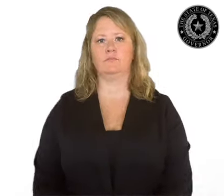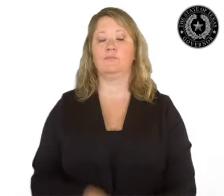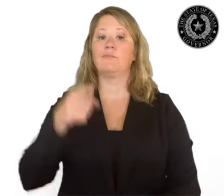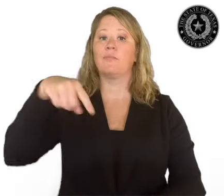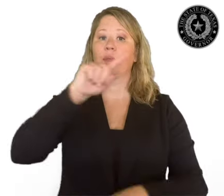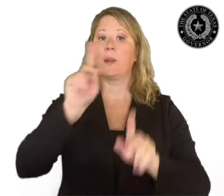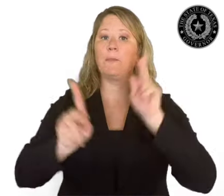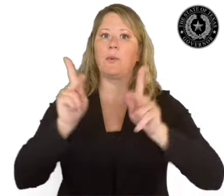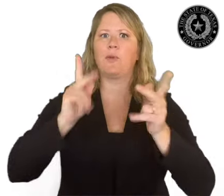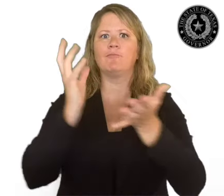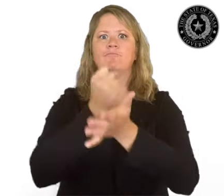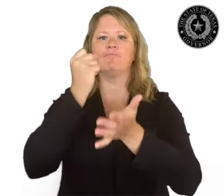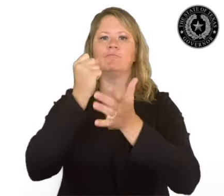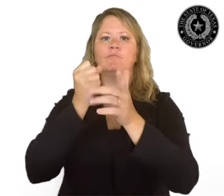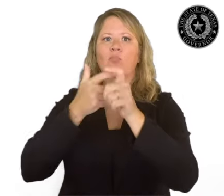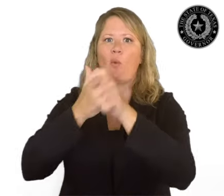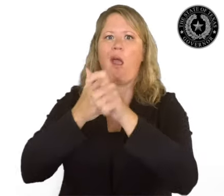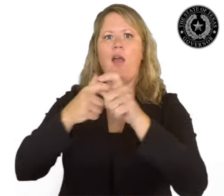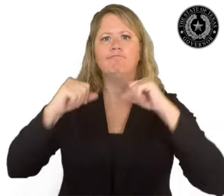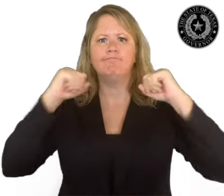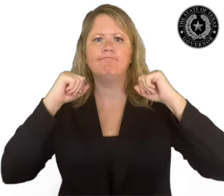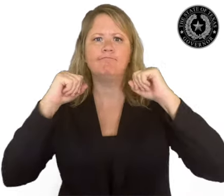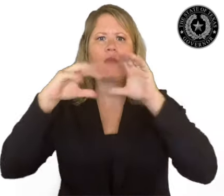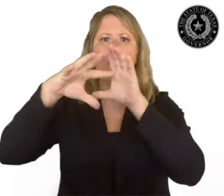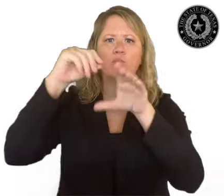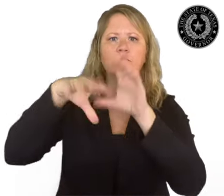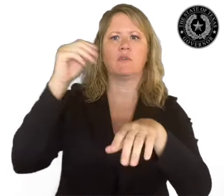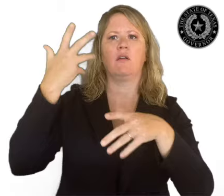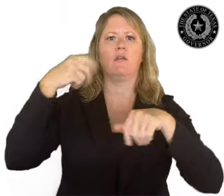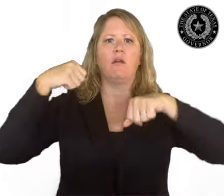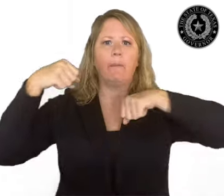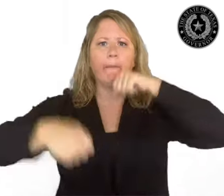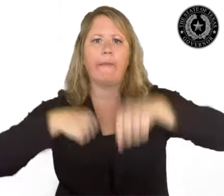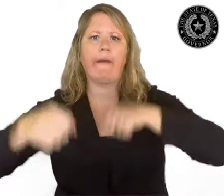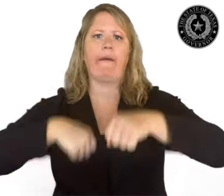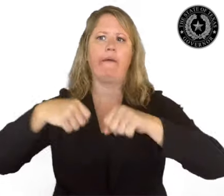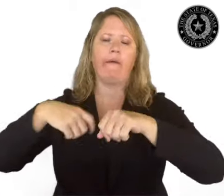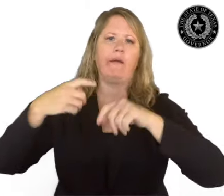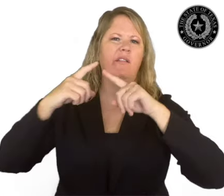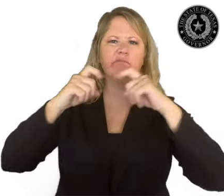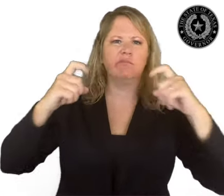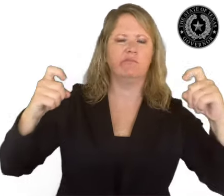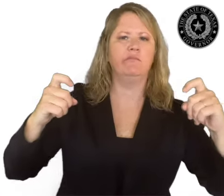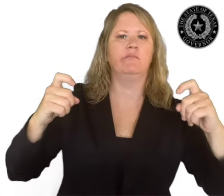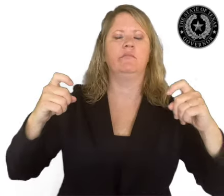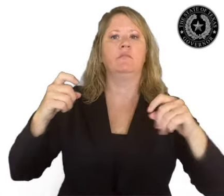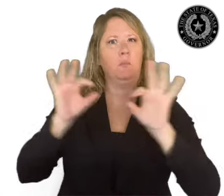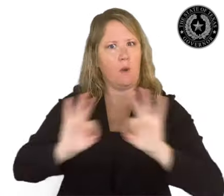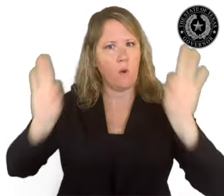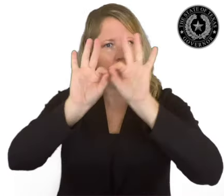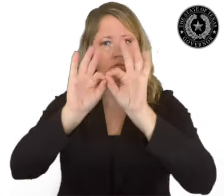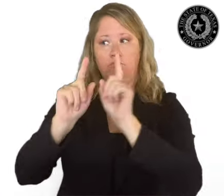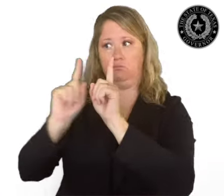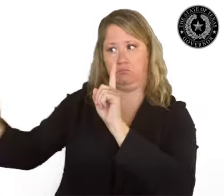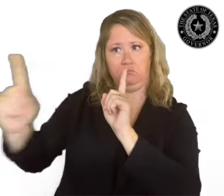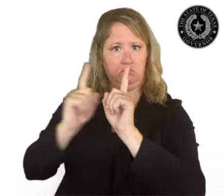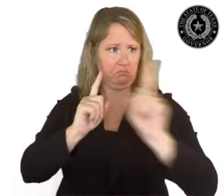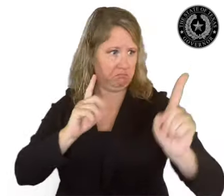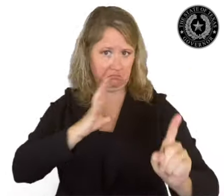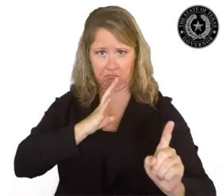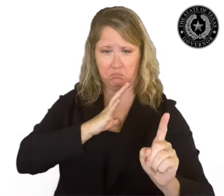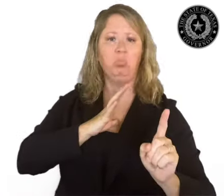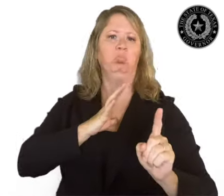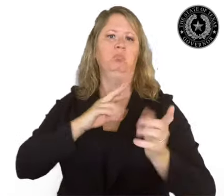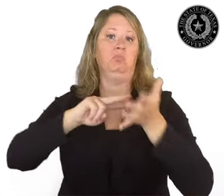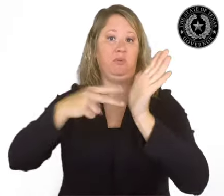Any person while the person is exercising outdoors or engaging in physical activity outdoors and